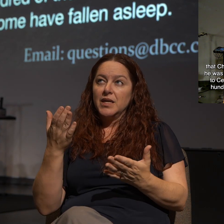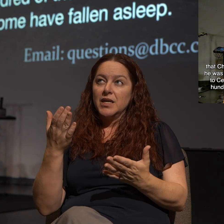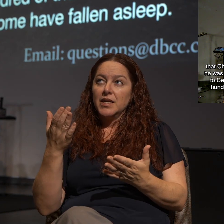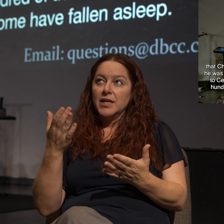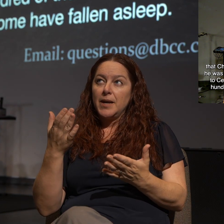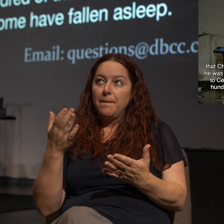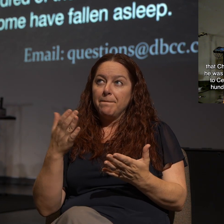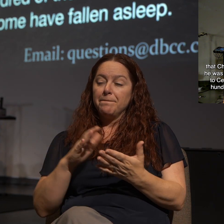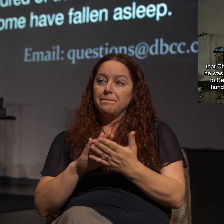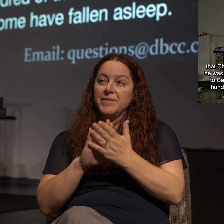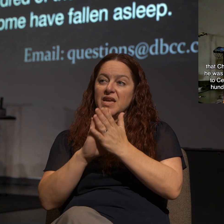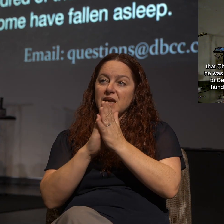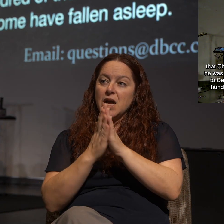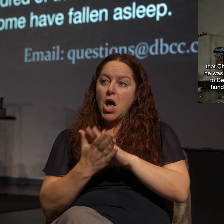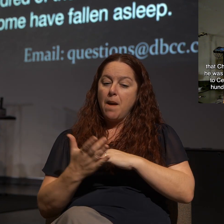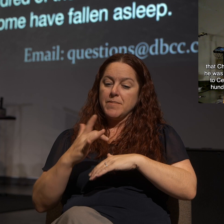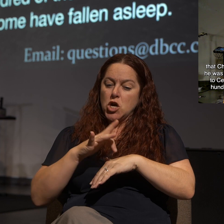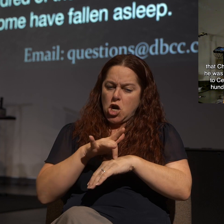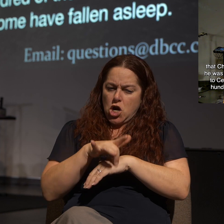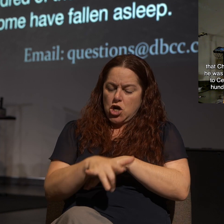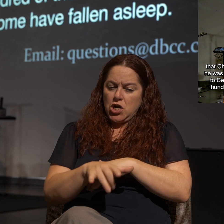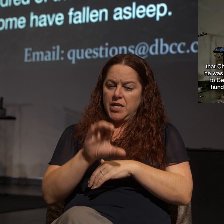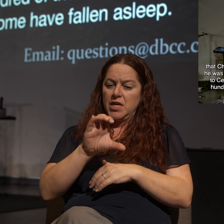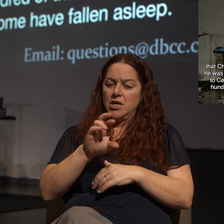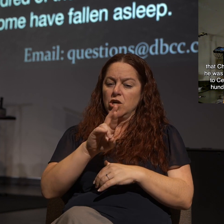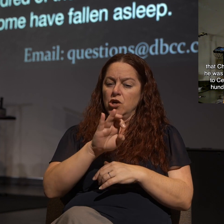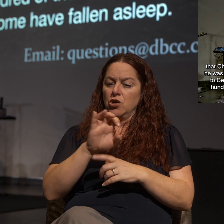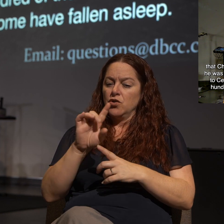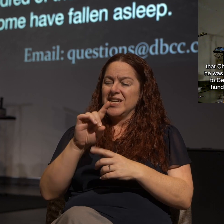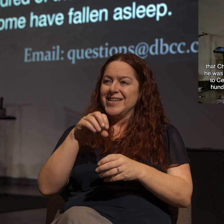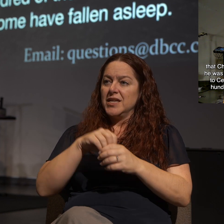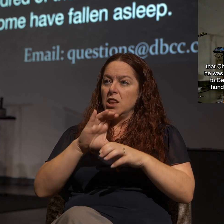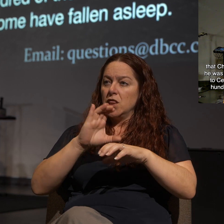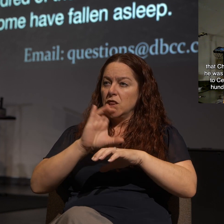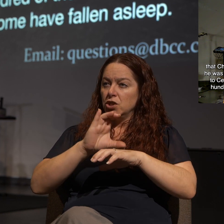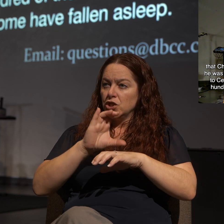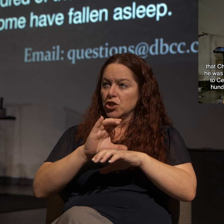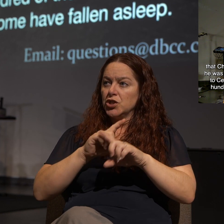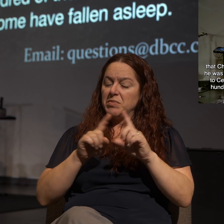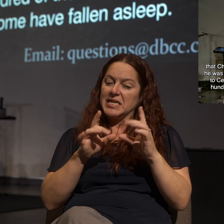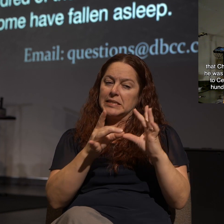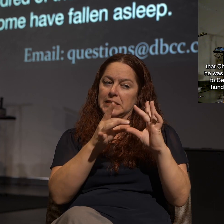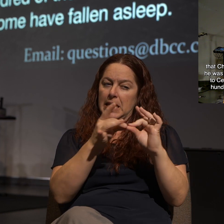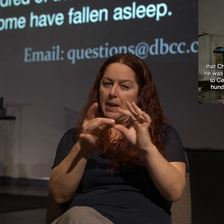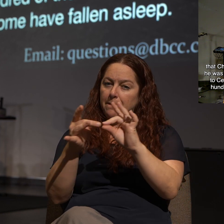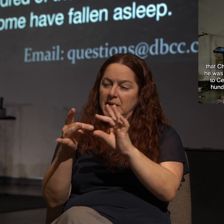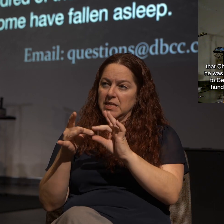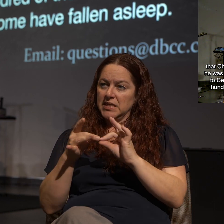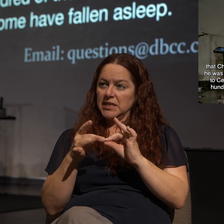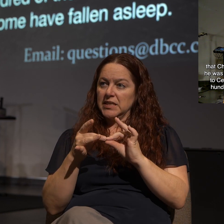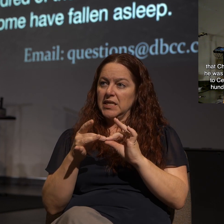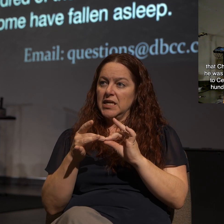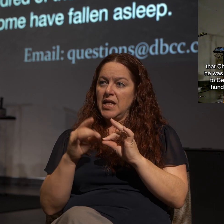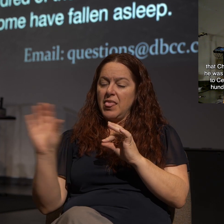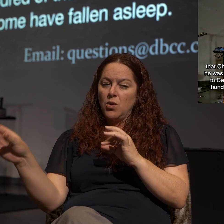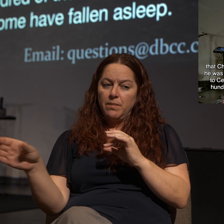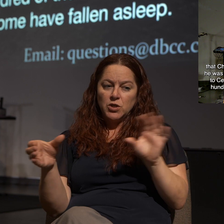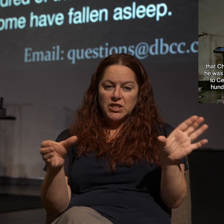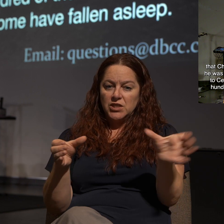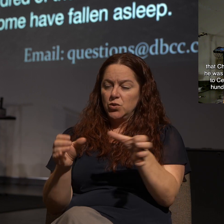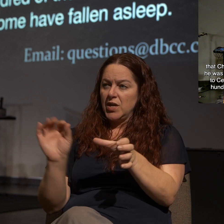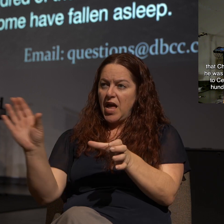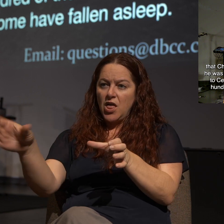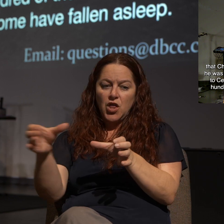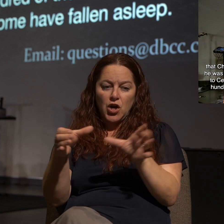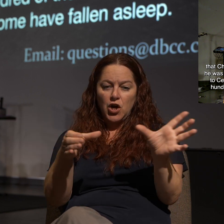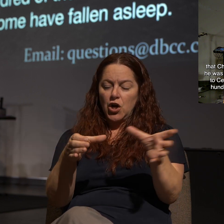an early creed within the church. That this was statements that were being put together and